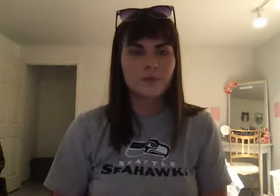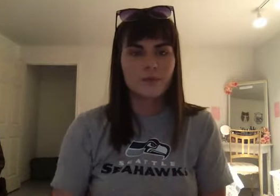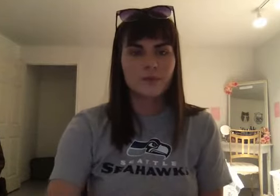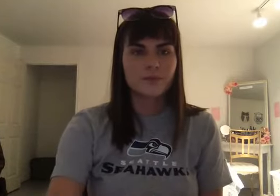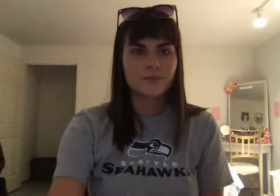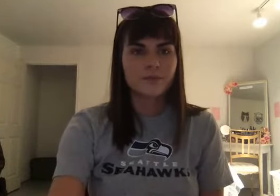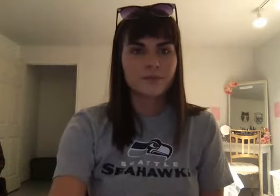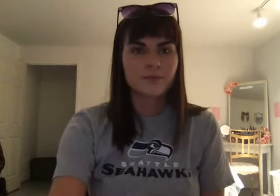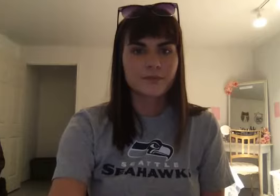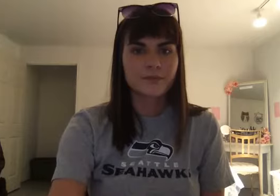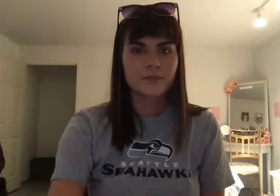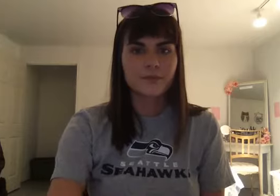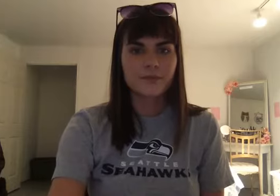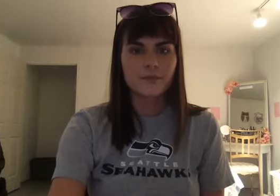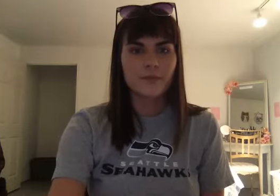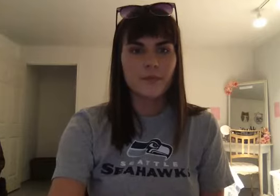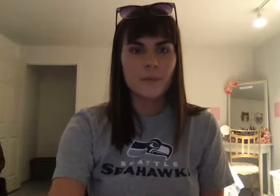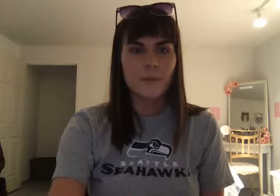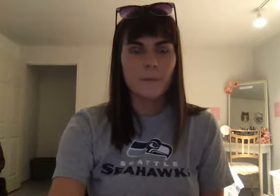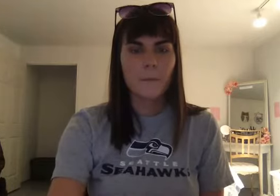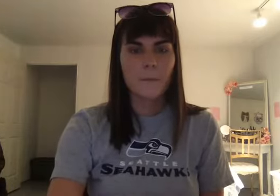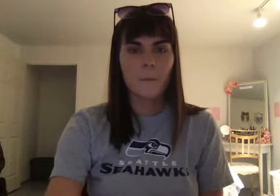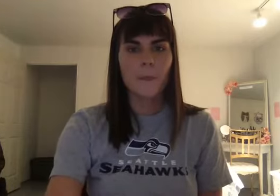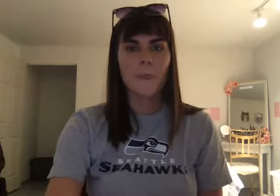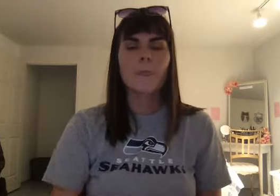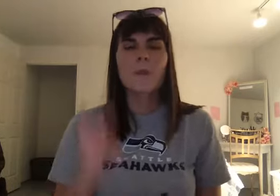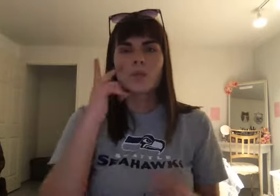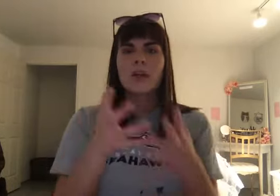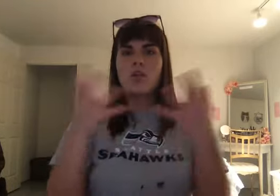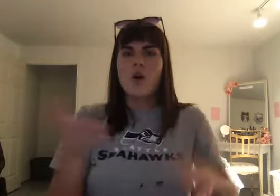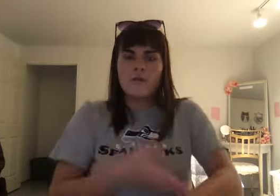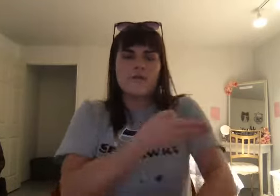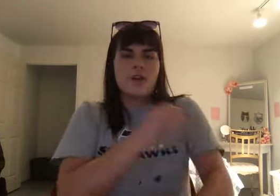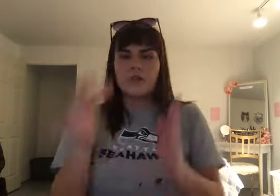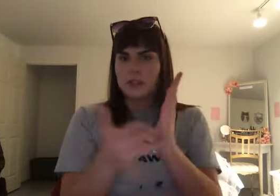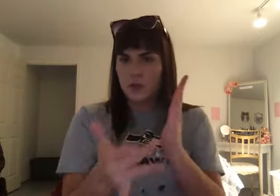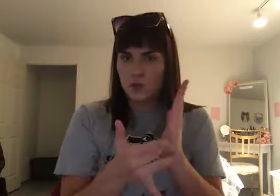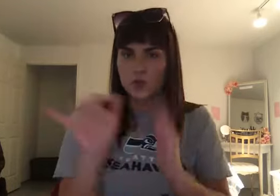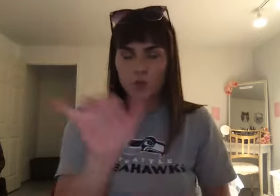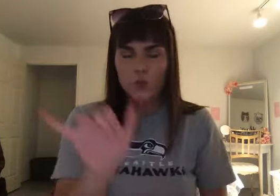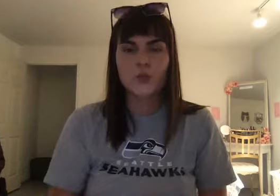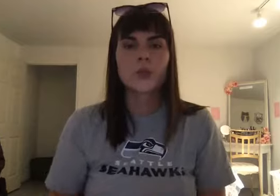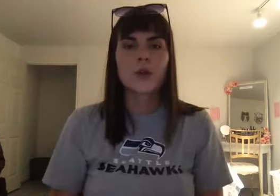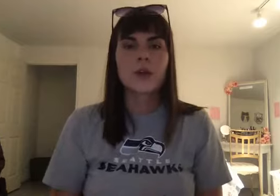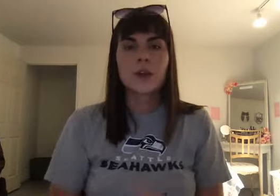Also. We're going to see the advancement of technology. We're going to see in Mesopotamia the very beginning